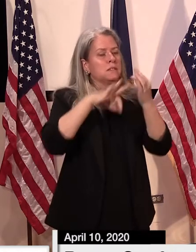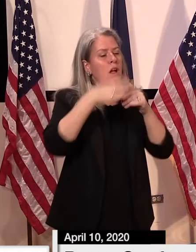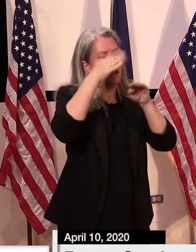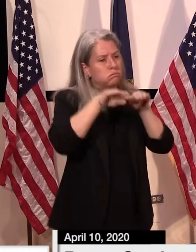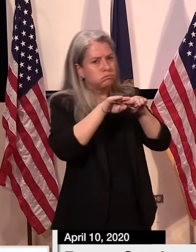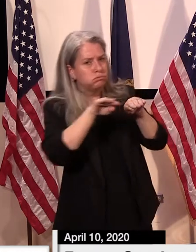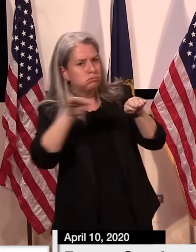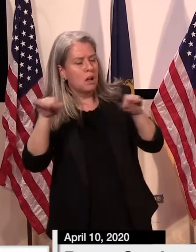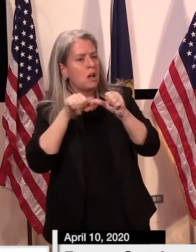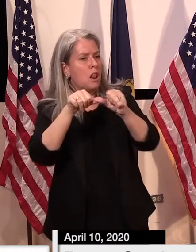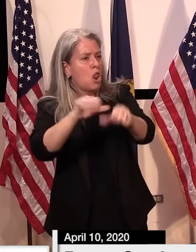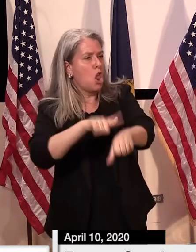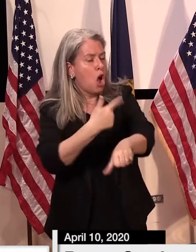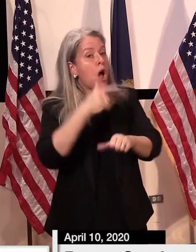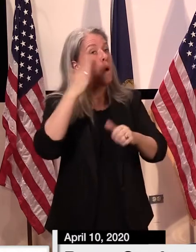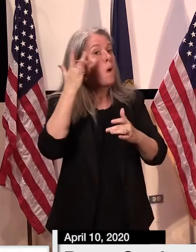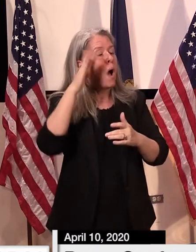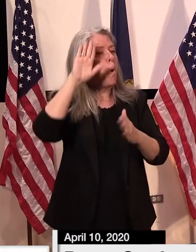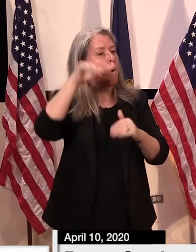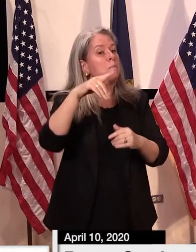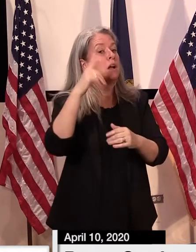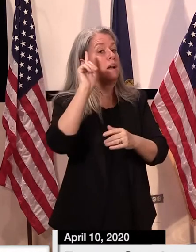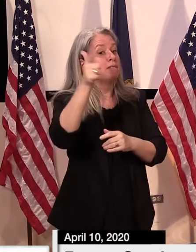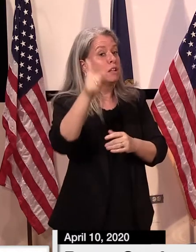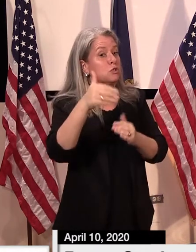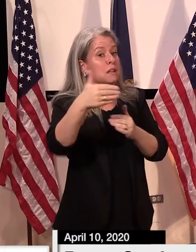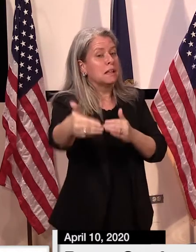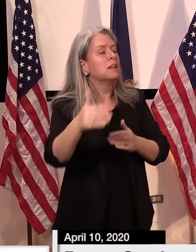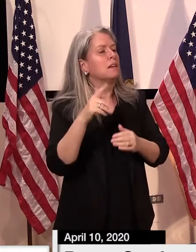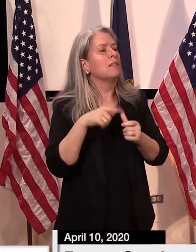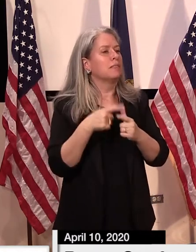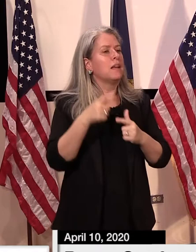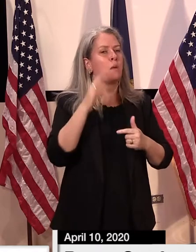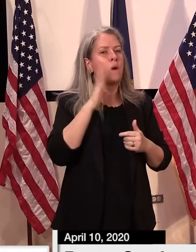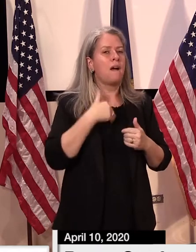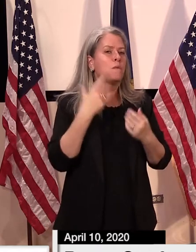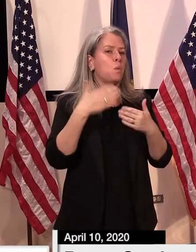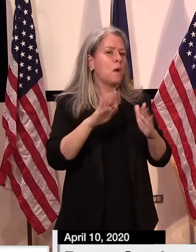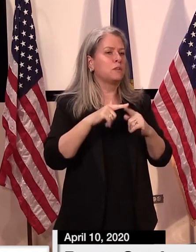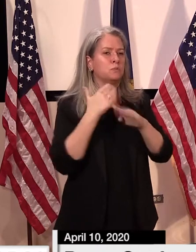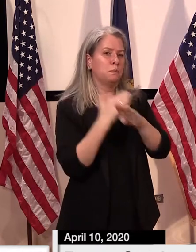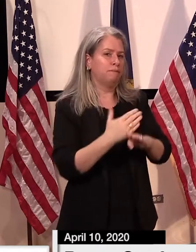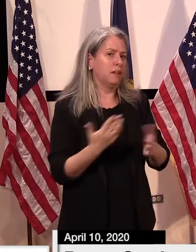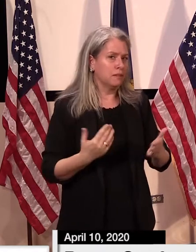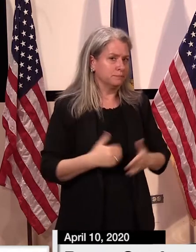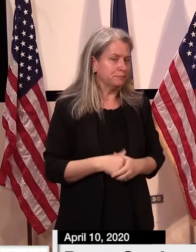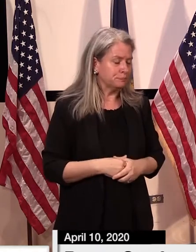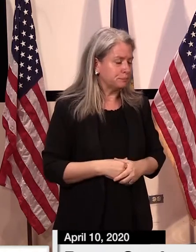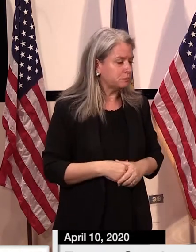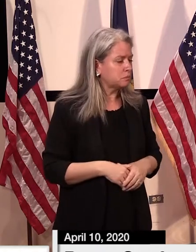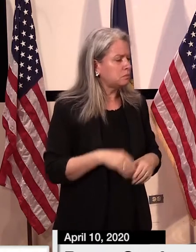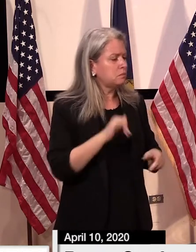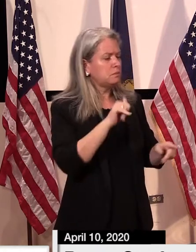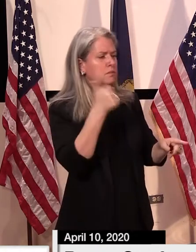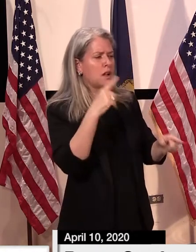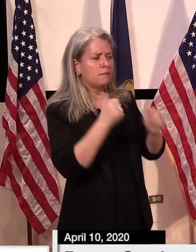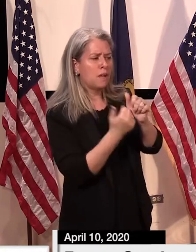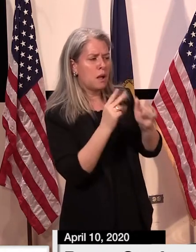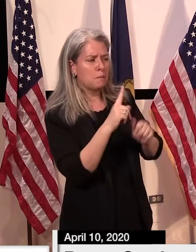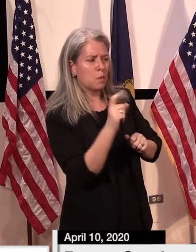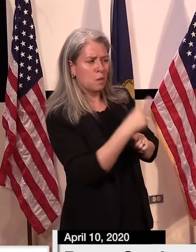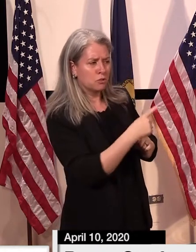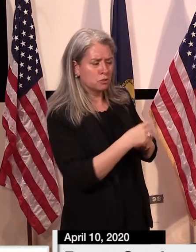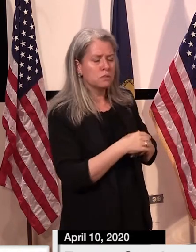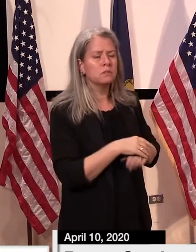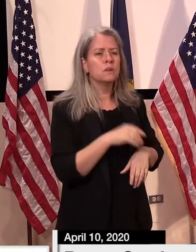I hope that answers your question. I have one follow-up then. So if our modeling shows that we're below, you know, our best case